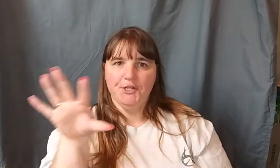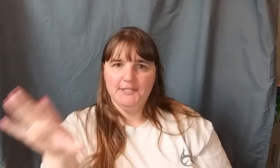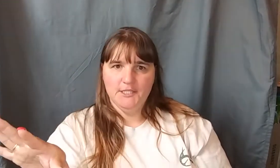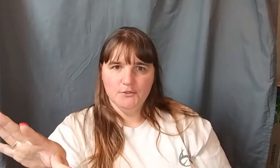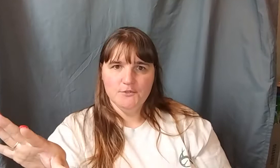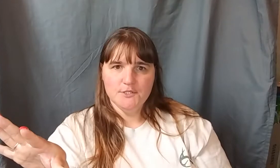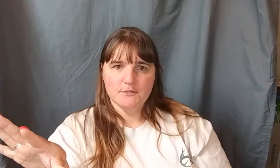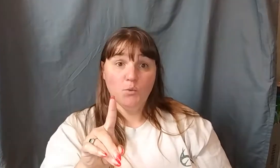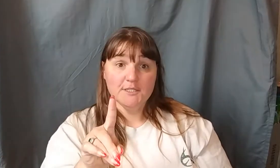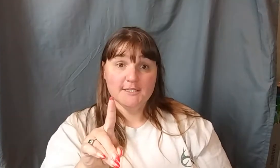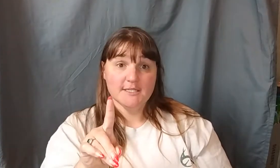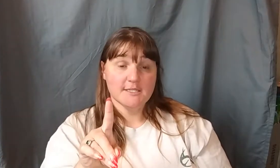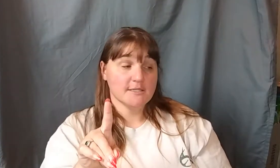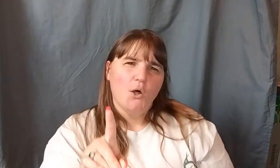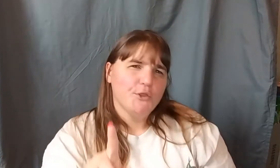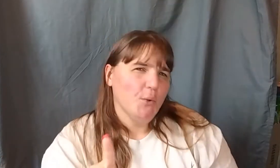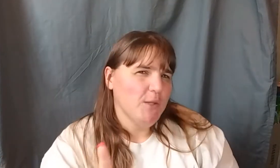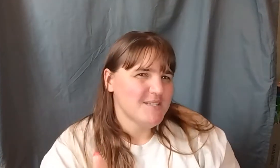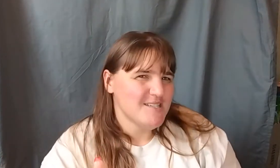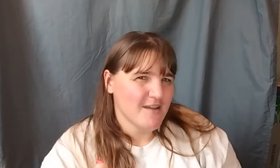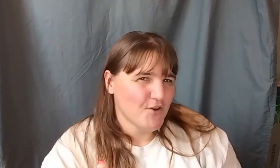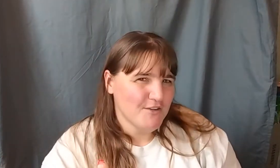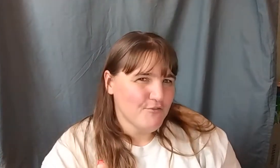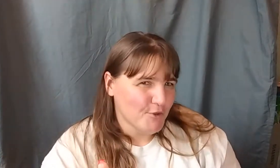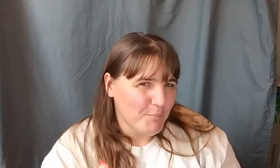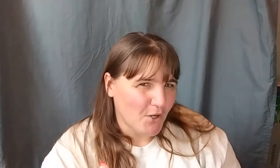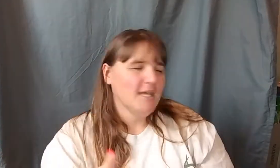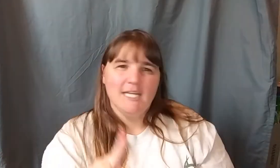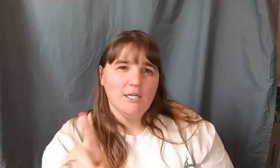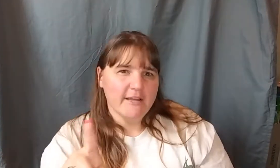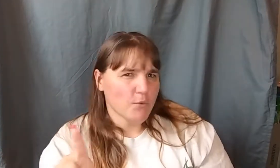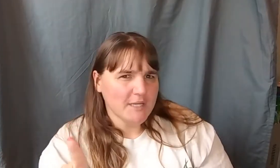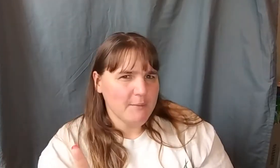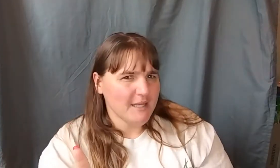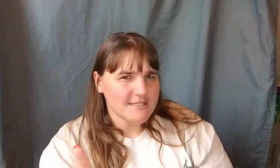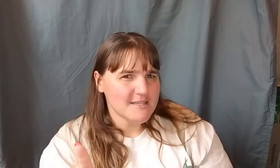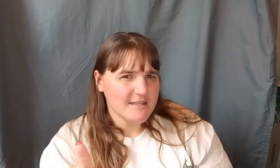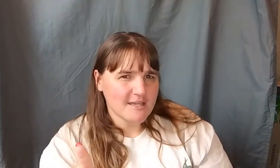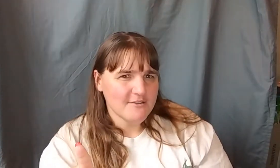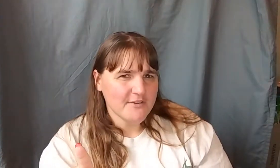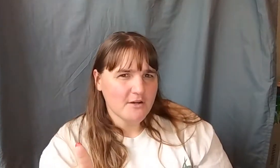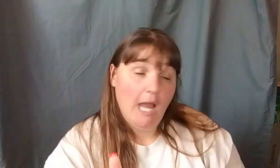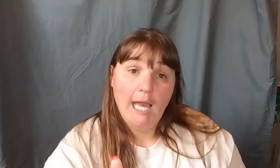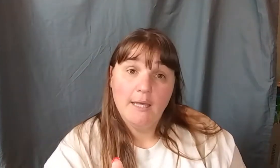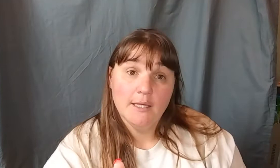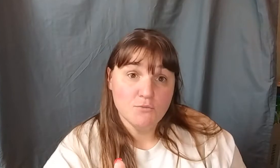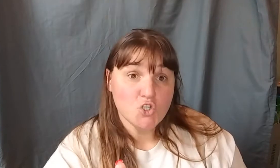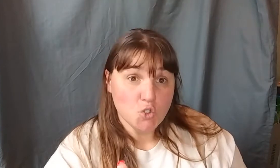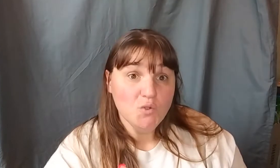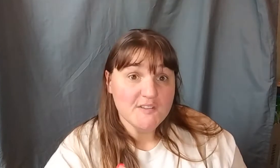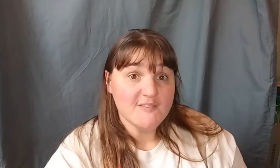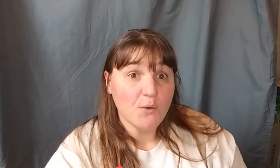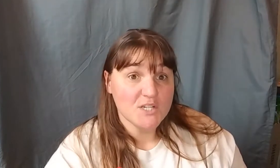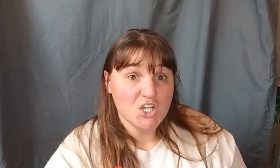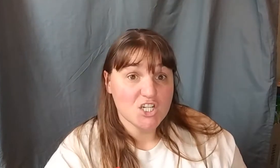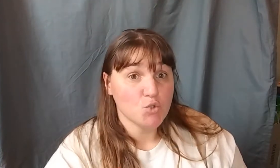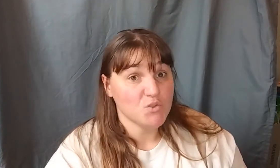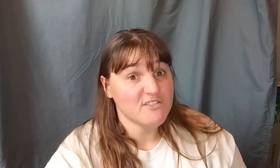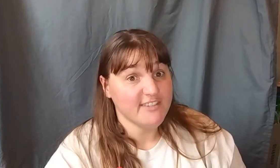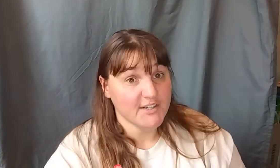years, he worked at this. Although he was never in football and he never really made it to the NFL, I am sure that that rejection was very